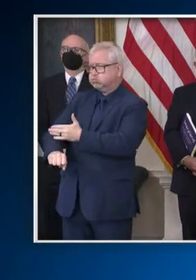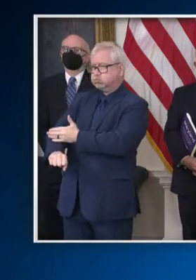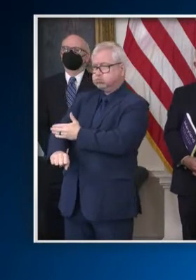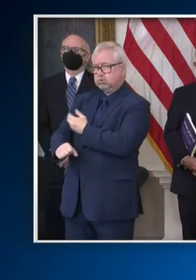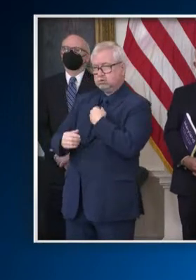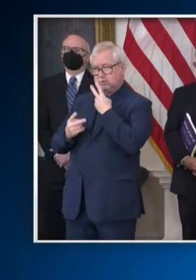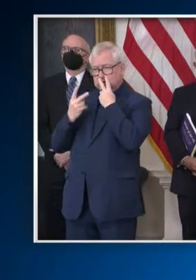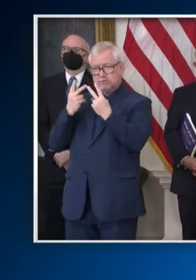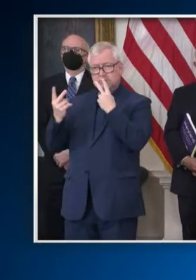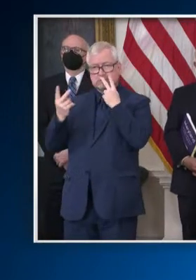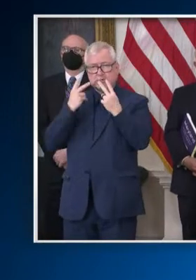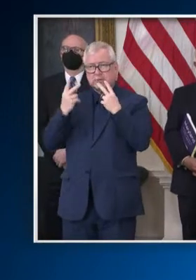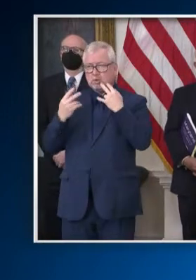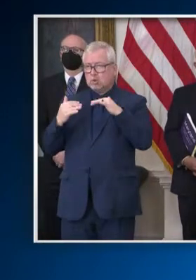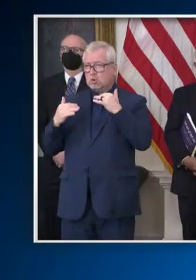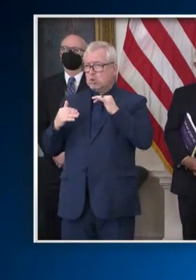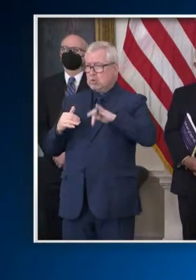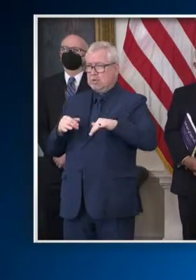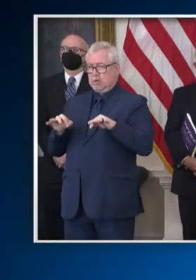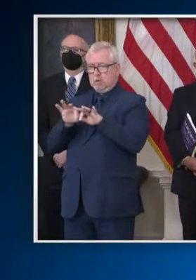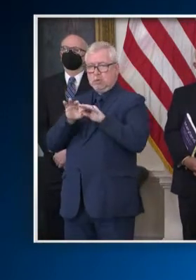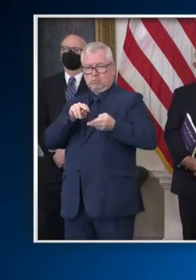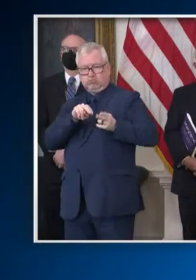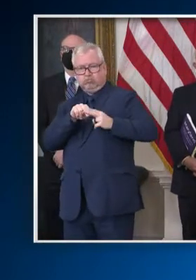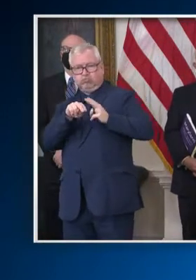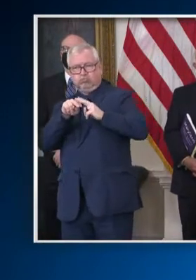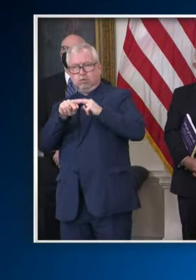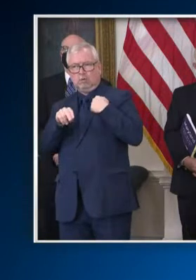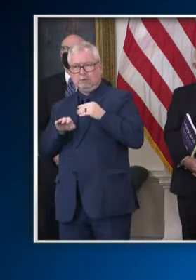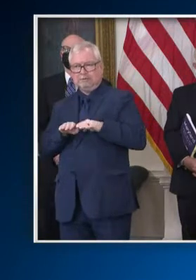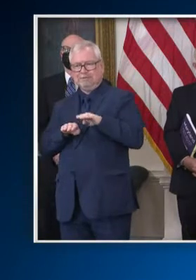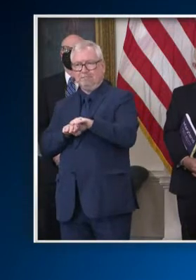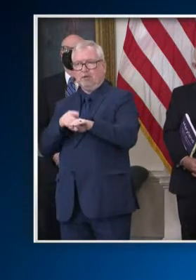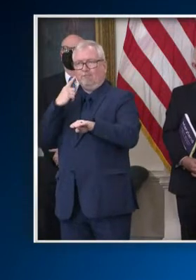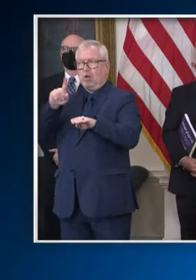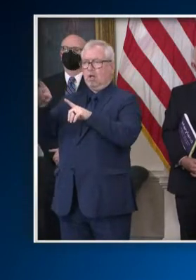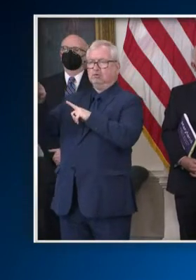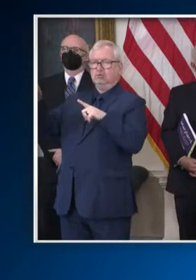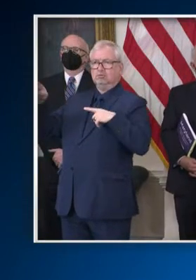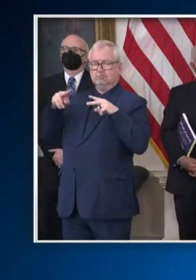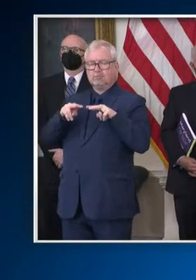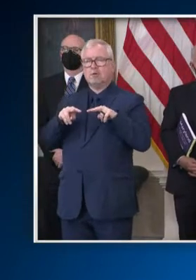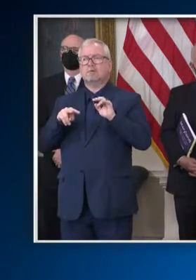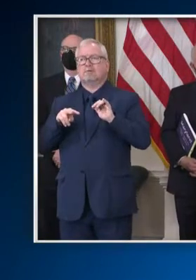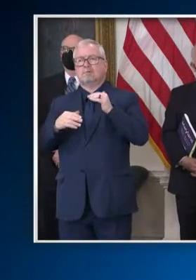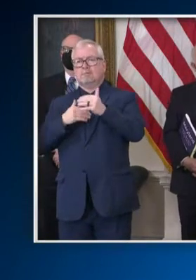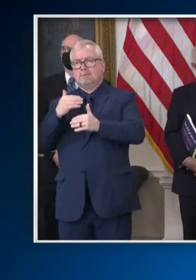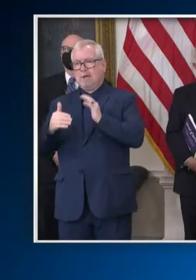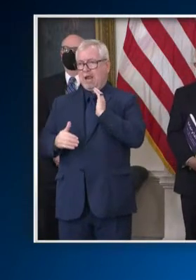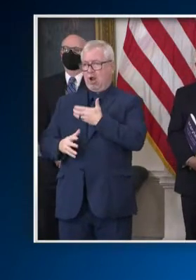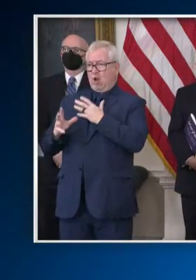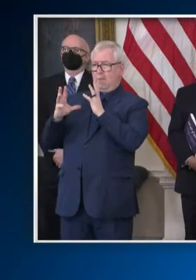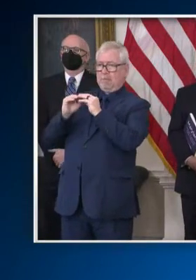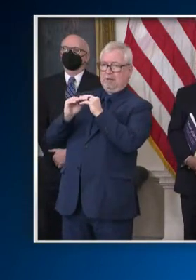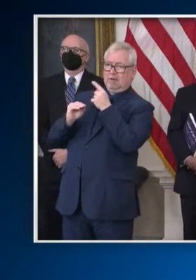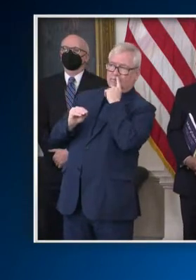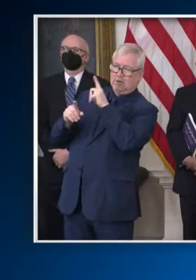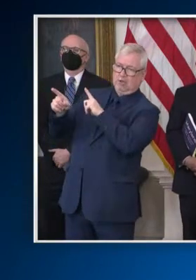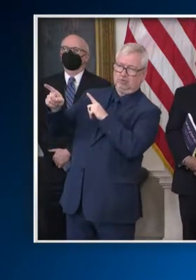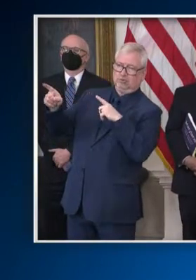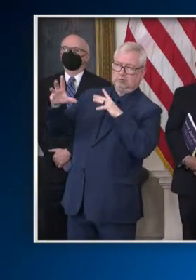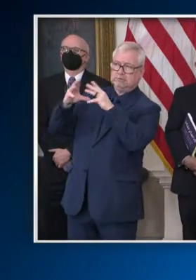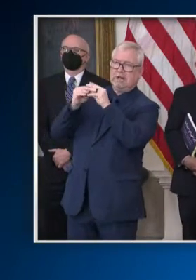just the first step in the budget process, and we look forward to our briefing with legislative leaders this afternoon